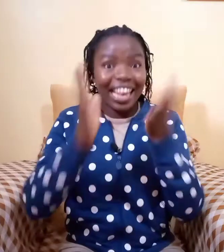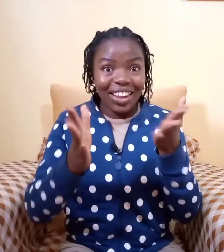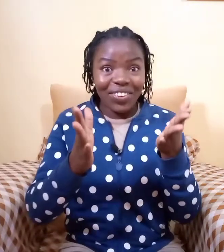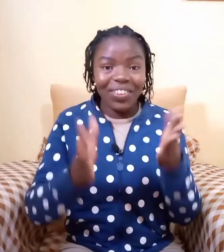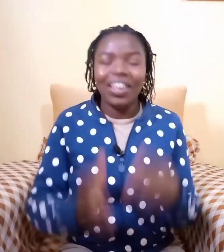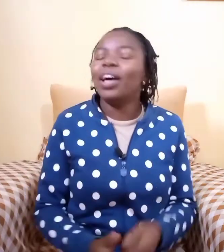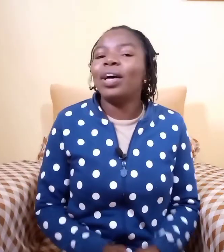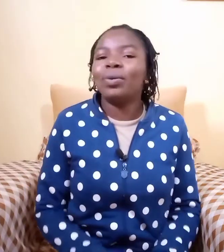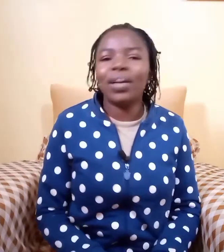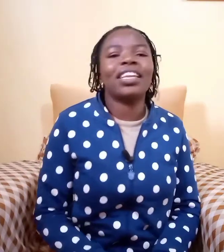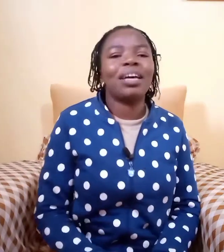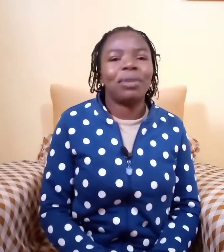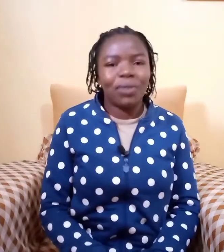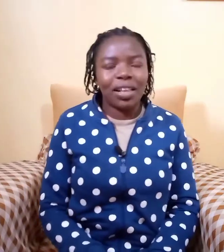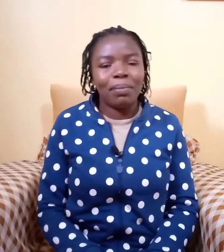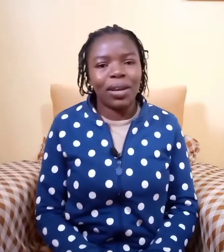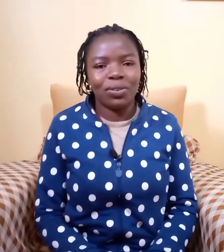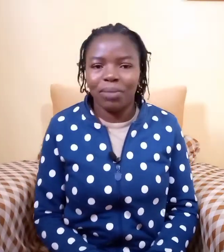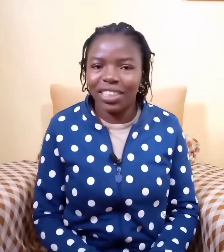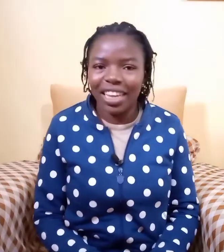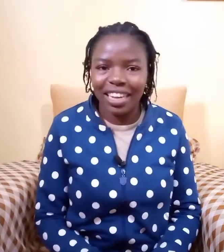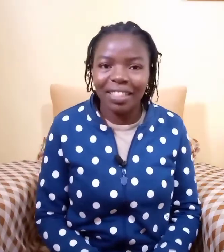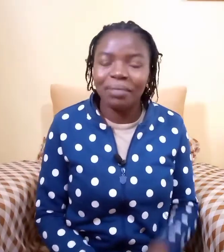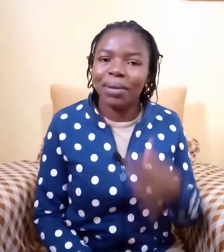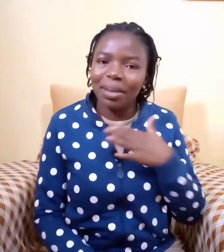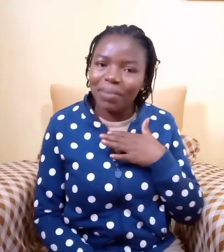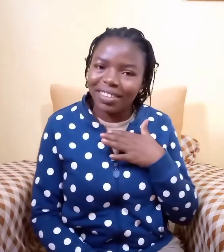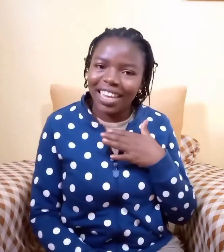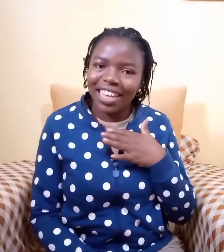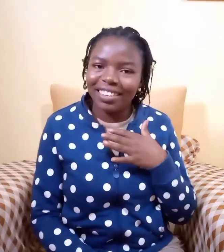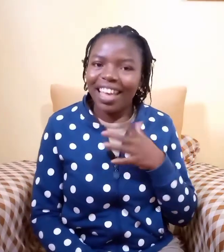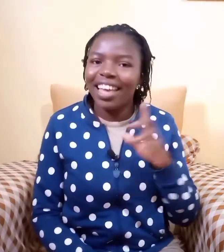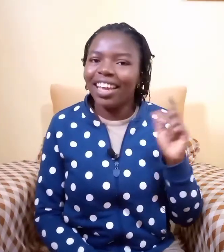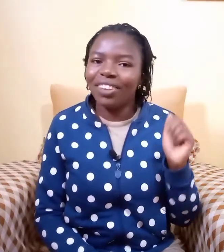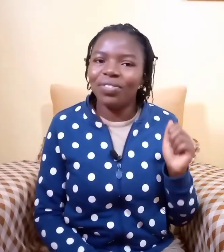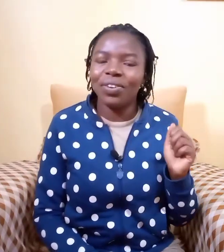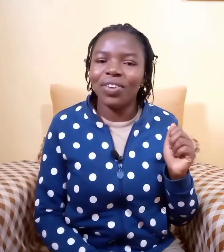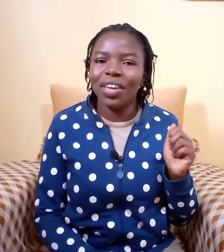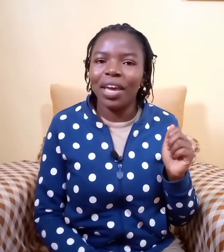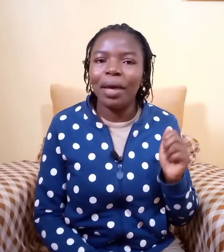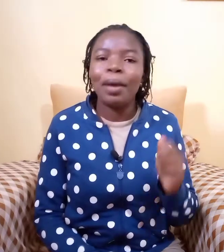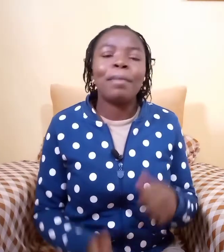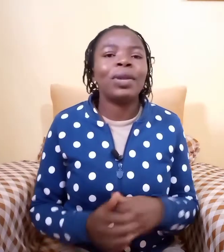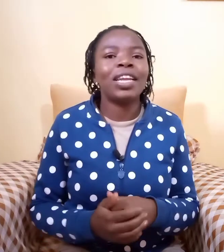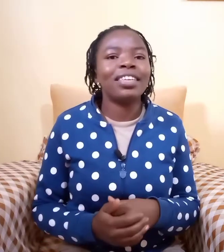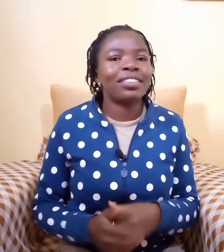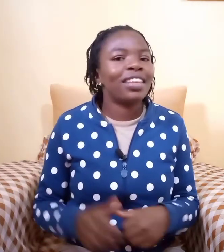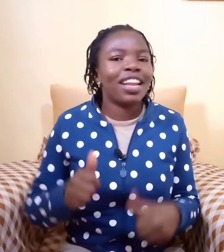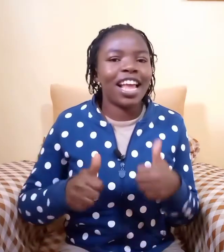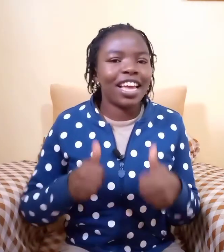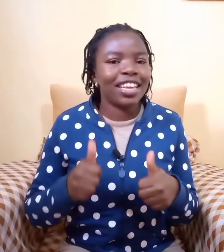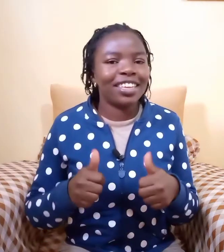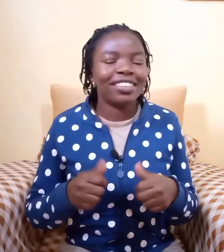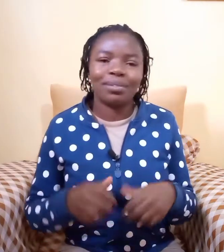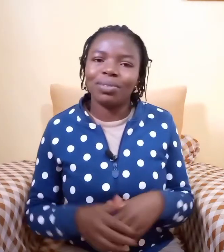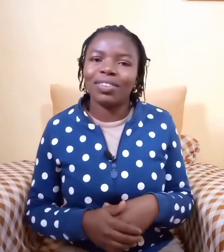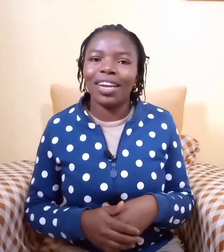hello welcome and welcome back to my channel my name is nekesa and if you're new here please like subscribe